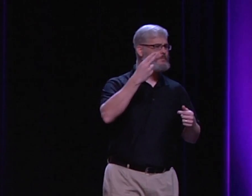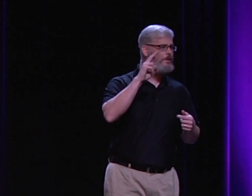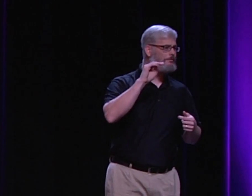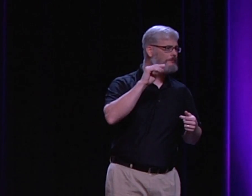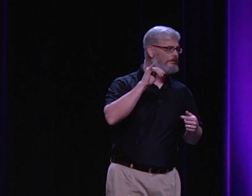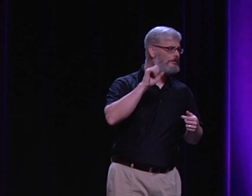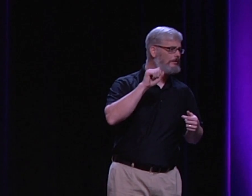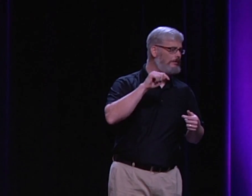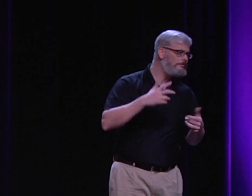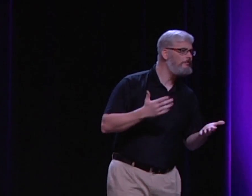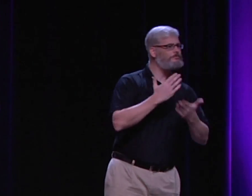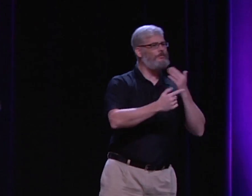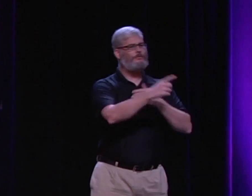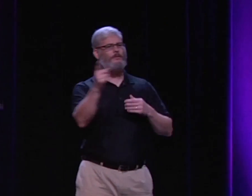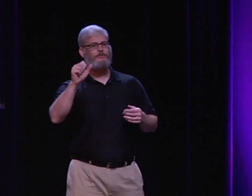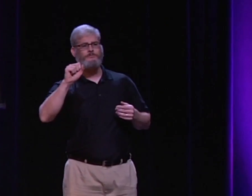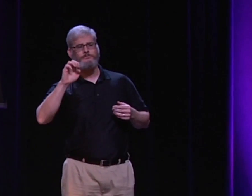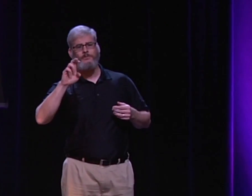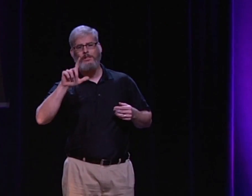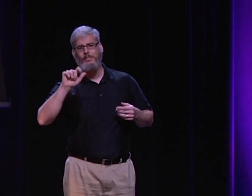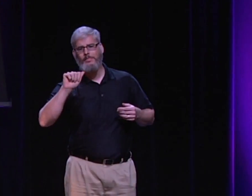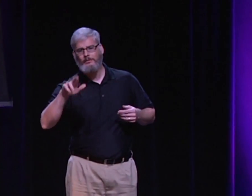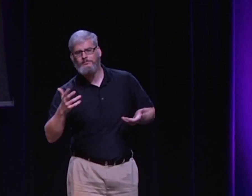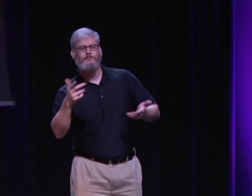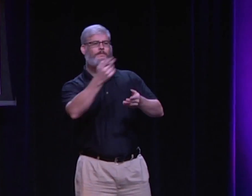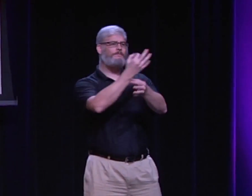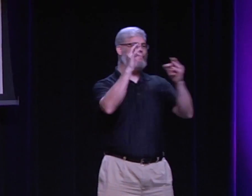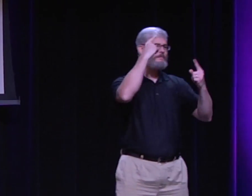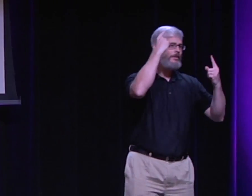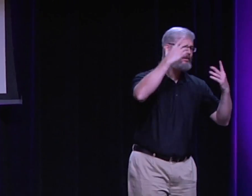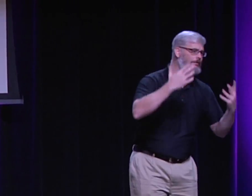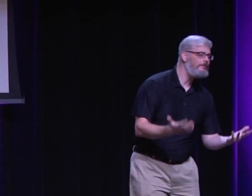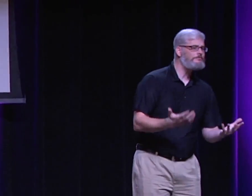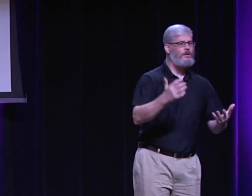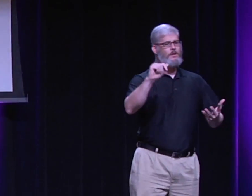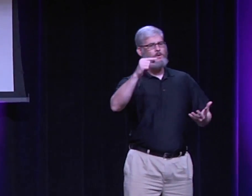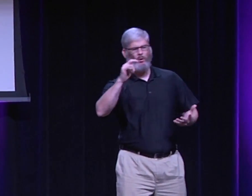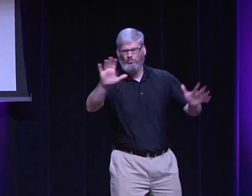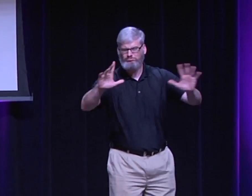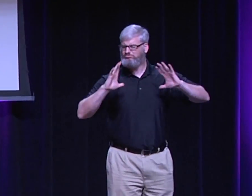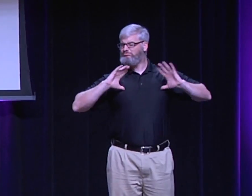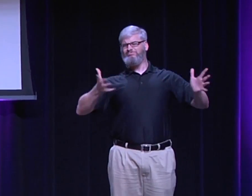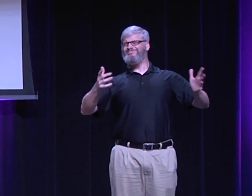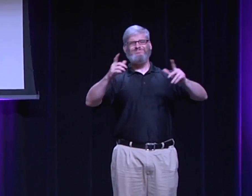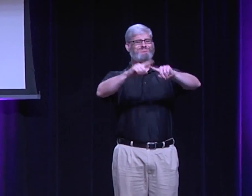You know, maybe I'm just a skeptic. Maybe I'm a humanist. Maybe I'm a secular, a free thinker.